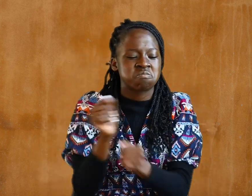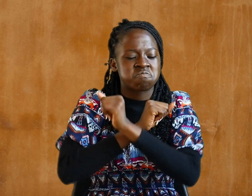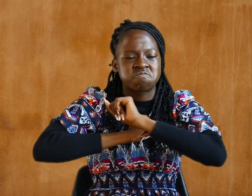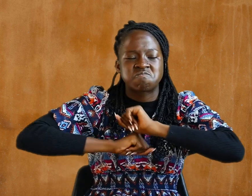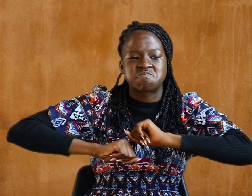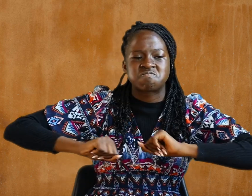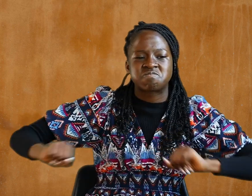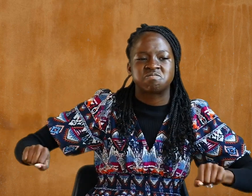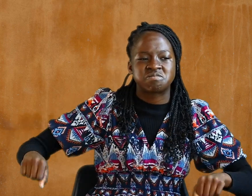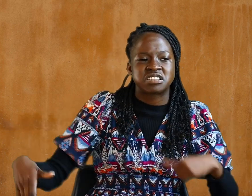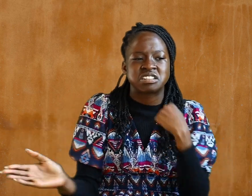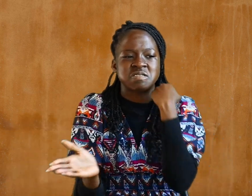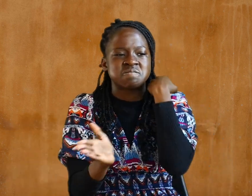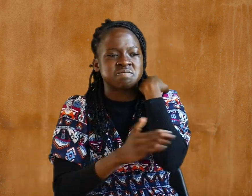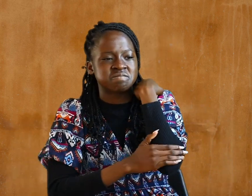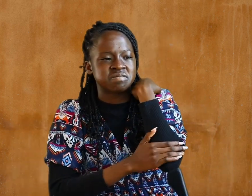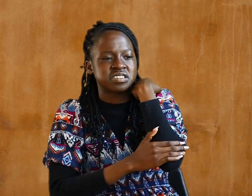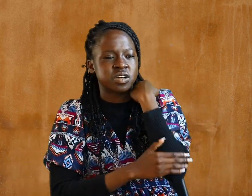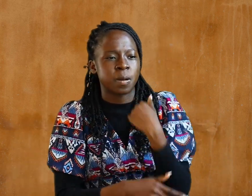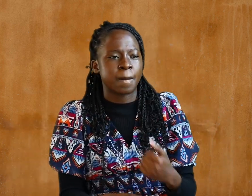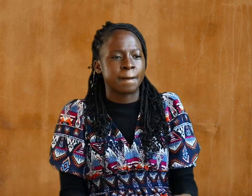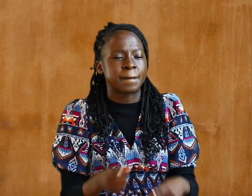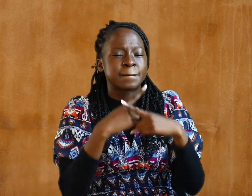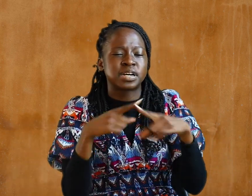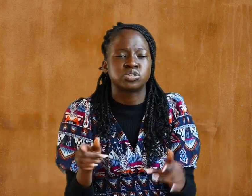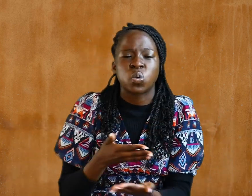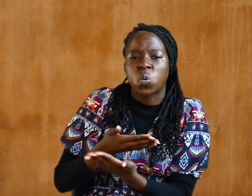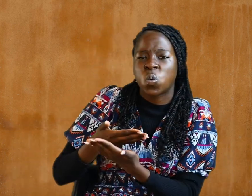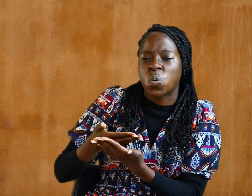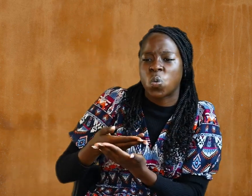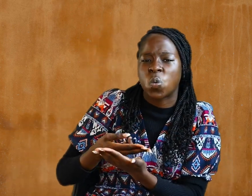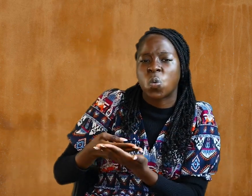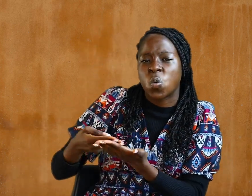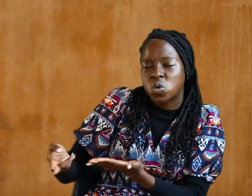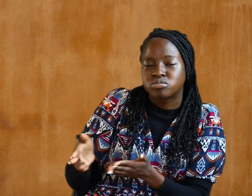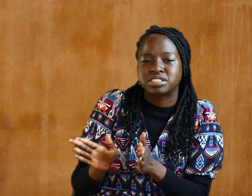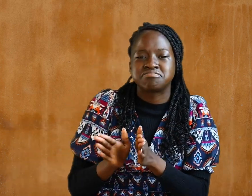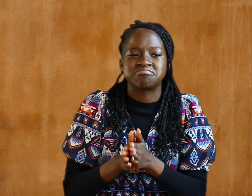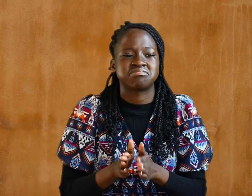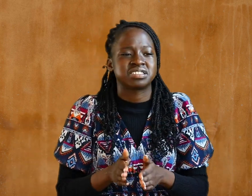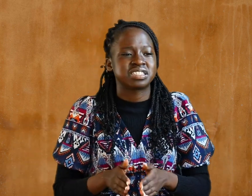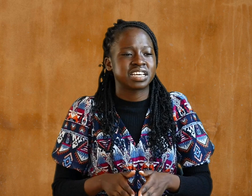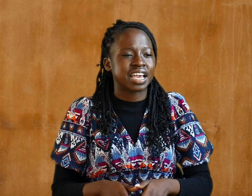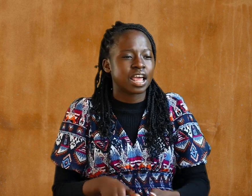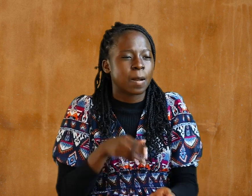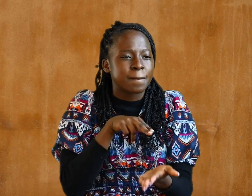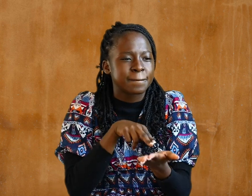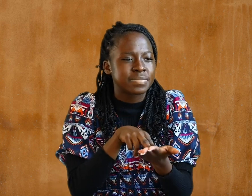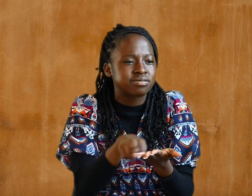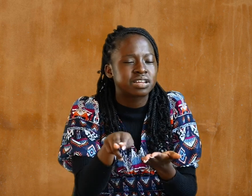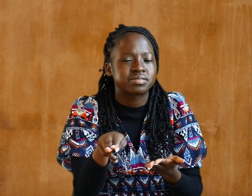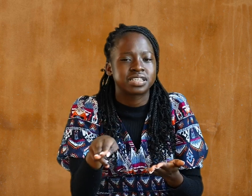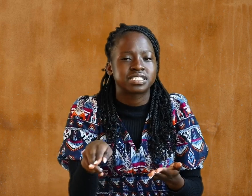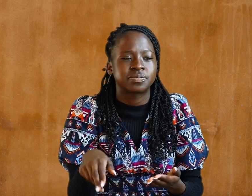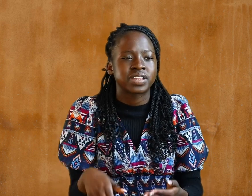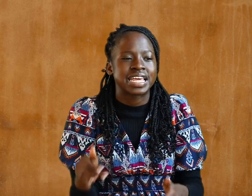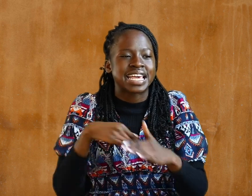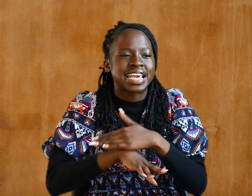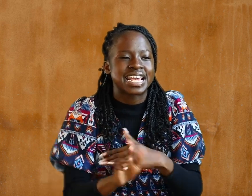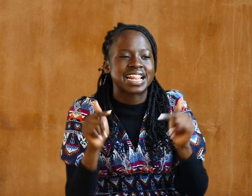any other blemish, but holy and blameless. In this same way,